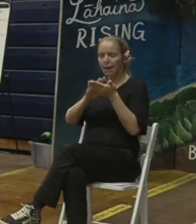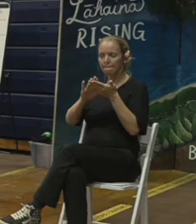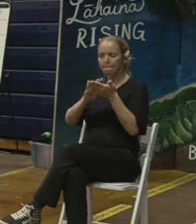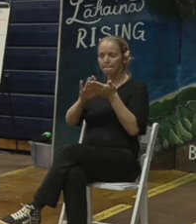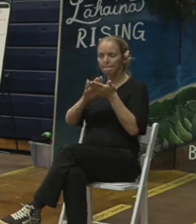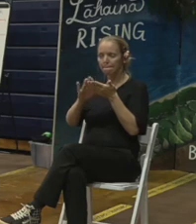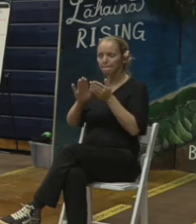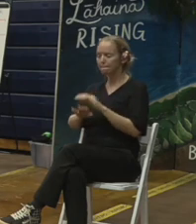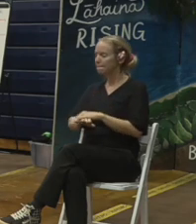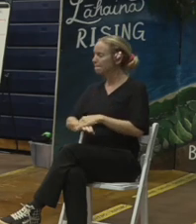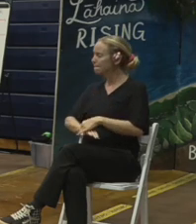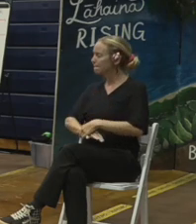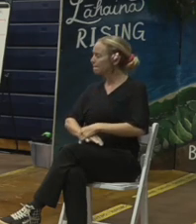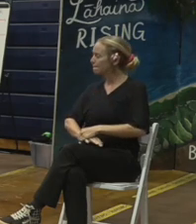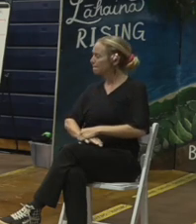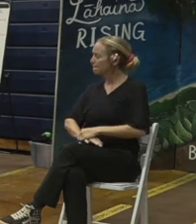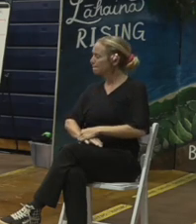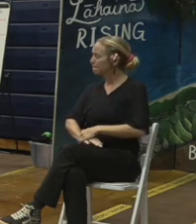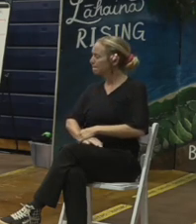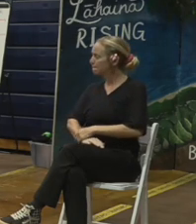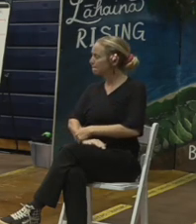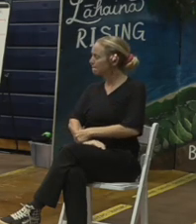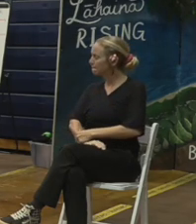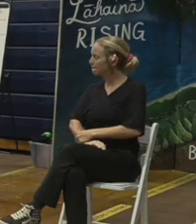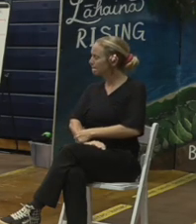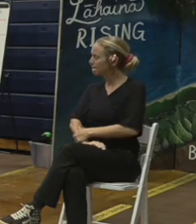okay sounds like an alternative that not